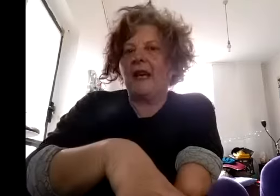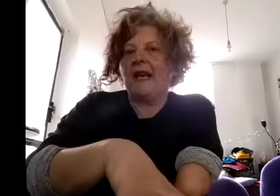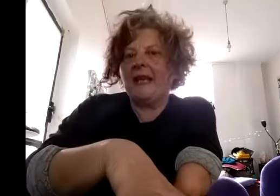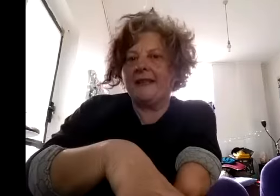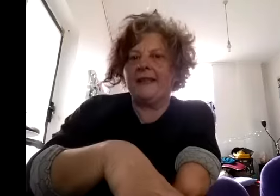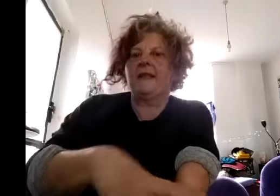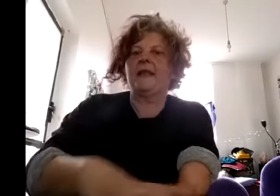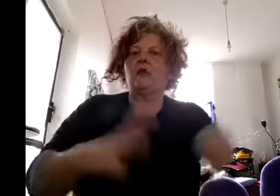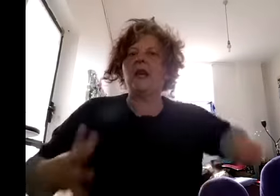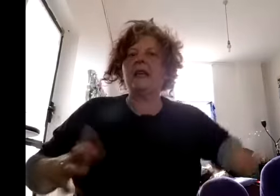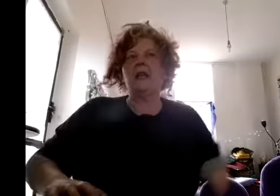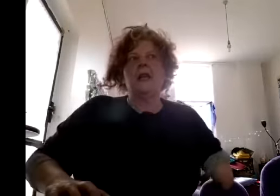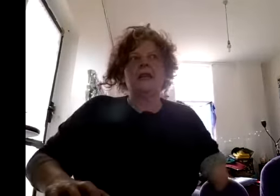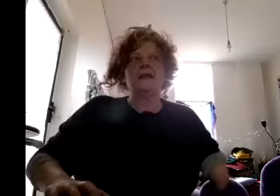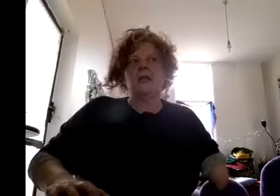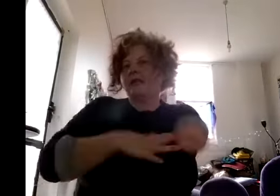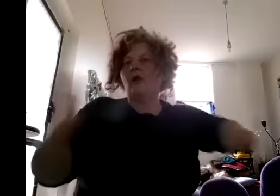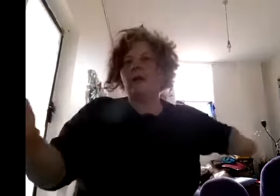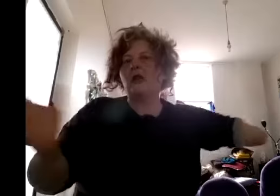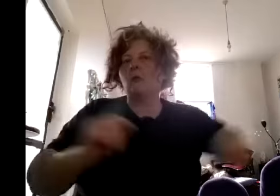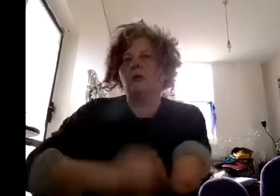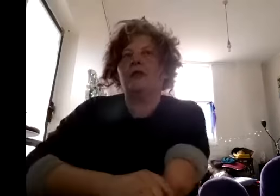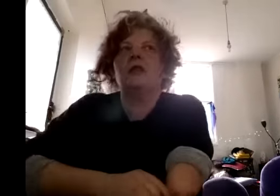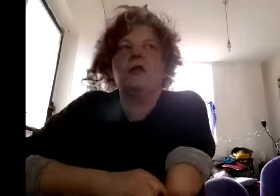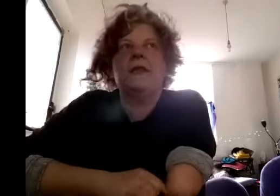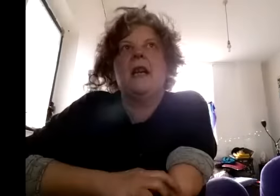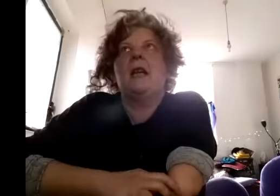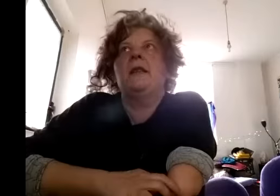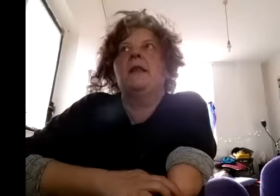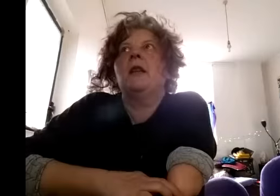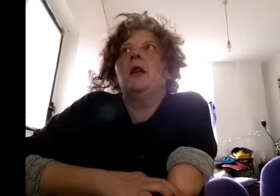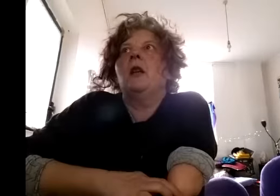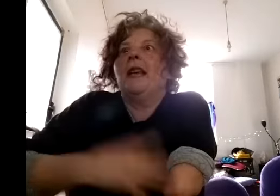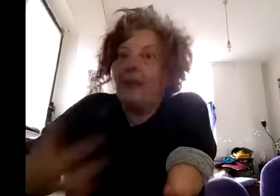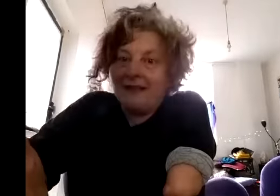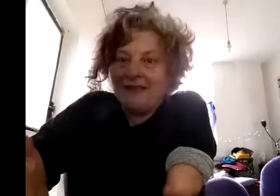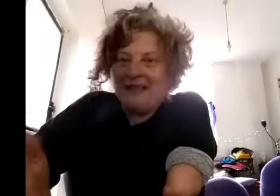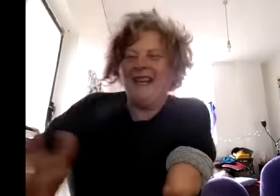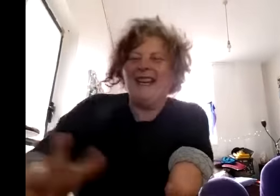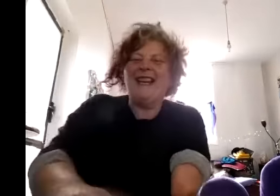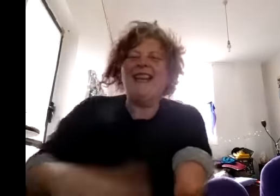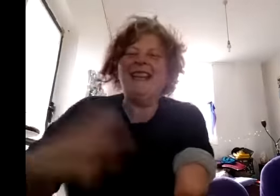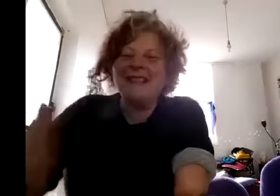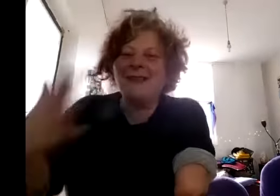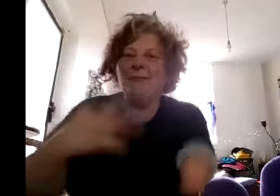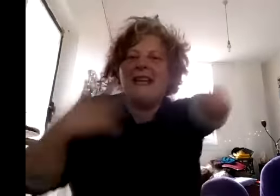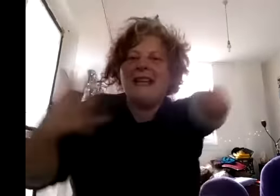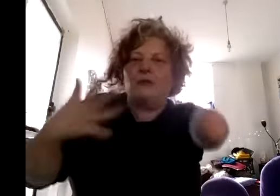Axton now Greg is a is a lifetime wheelchair user and his his his main drive